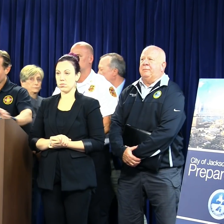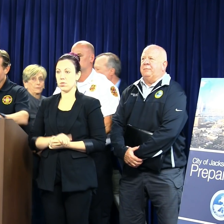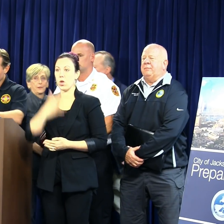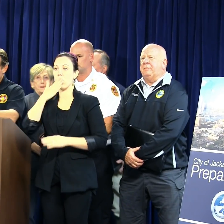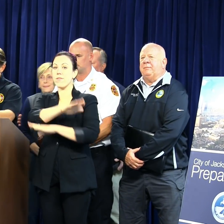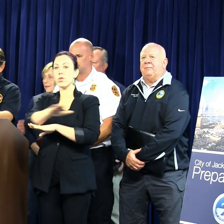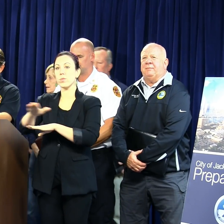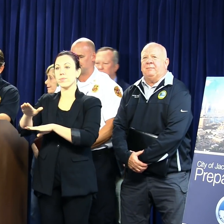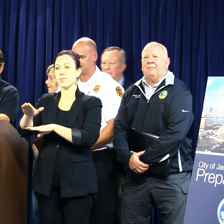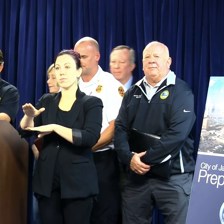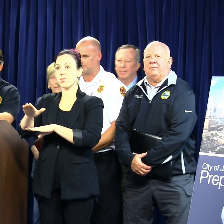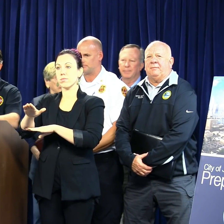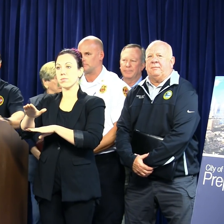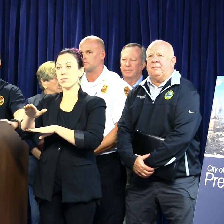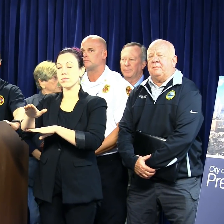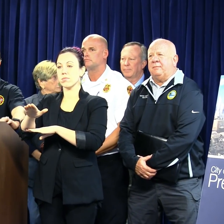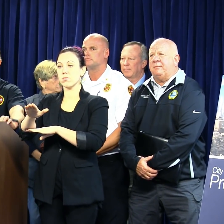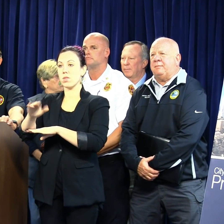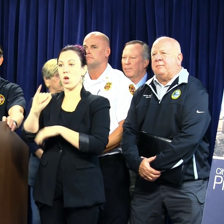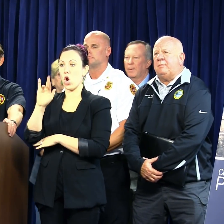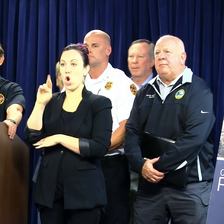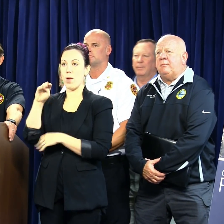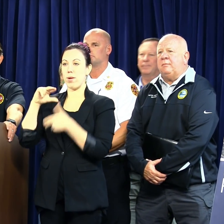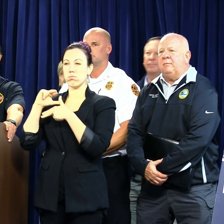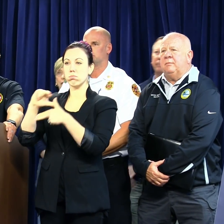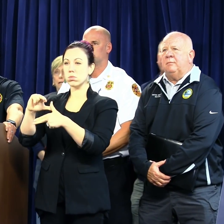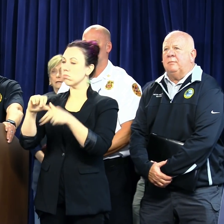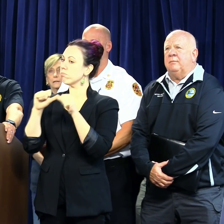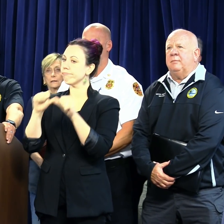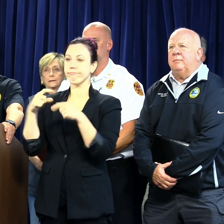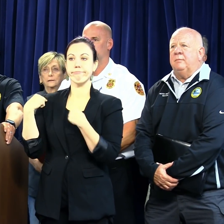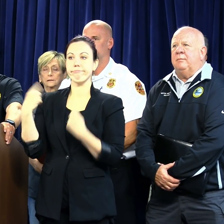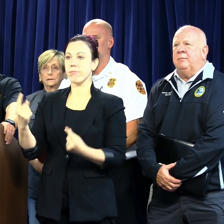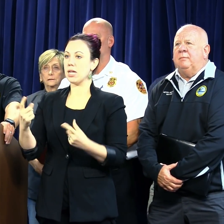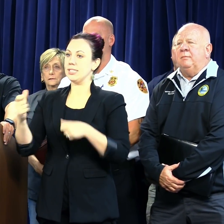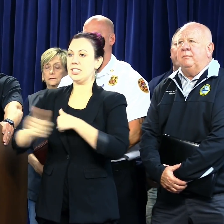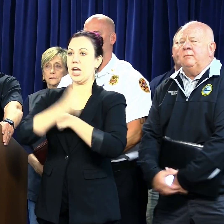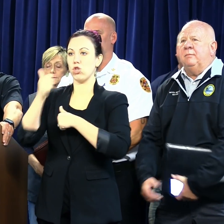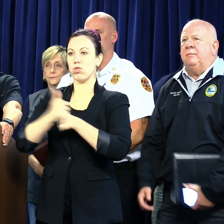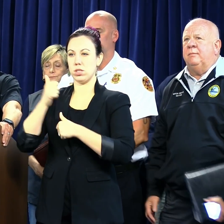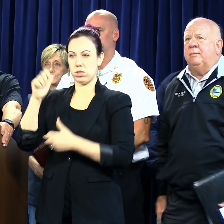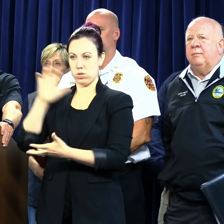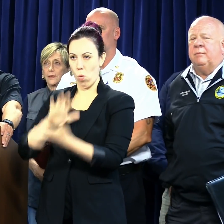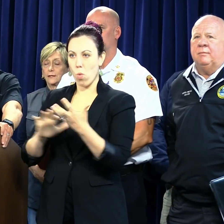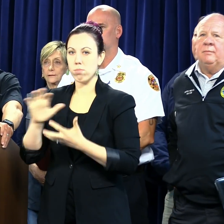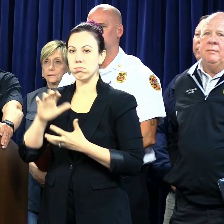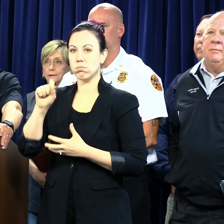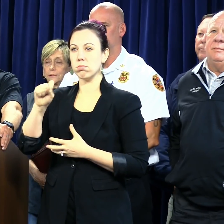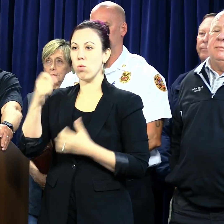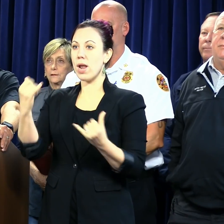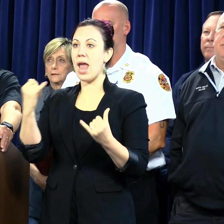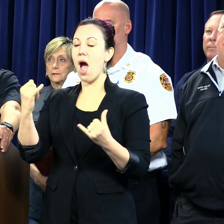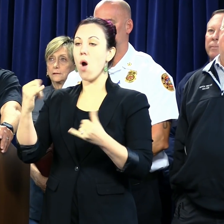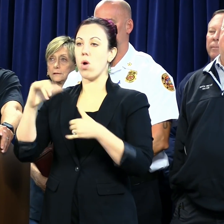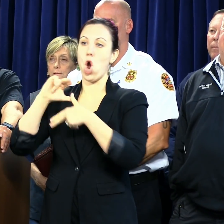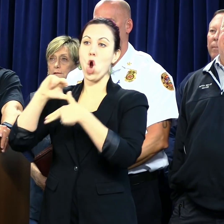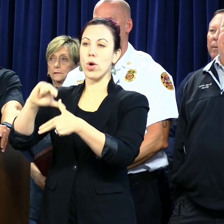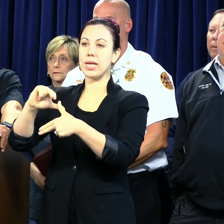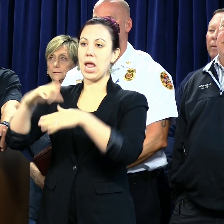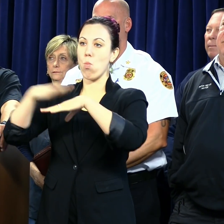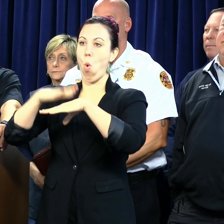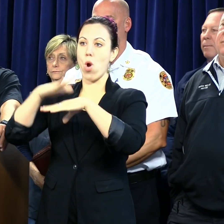Good afternoon, Irma remains a dangerous storm. We are currently under a hurricane warning.